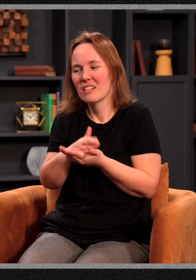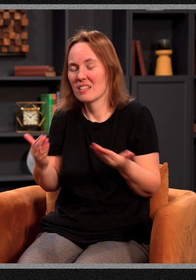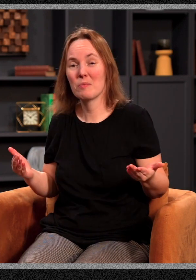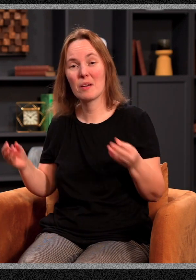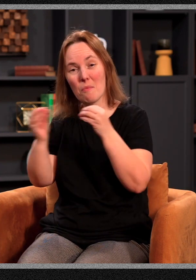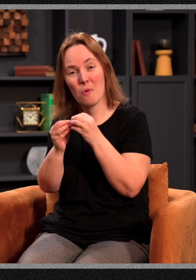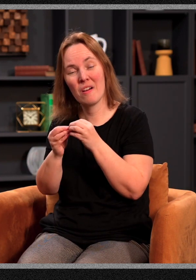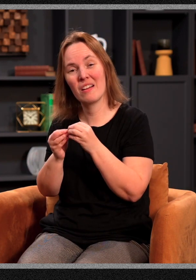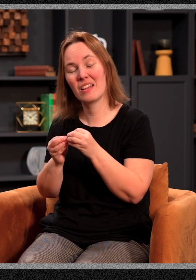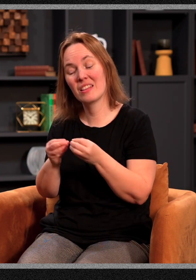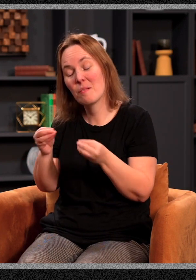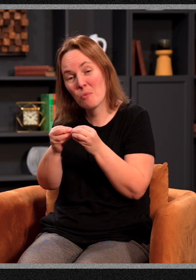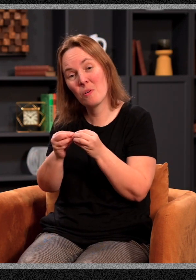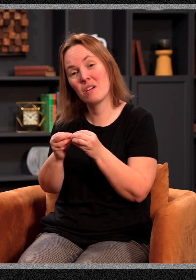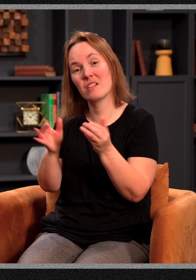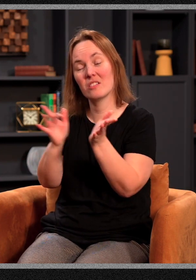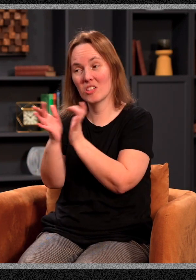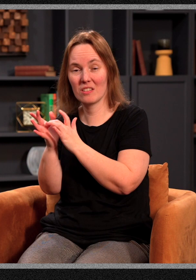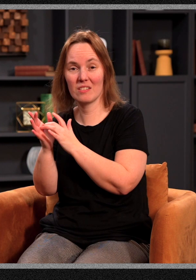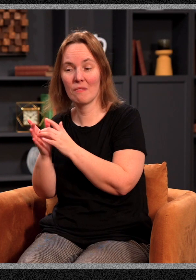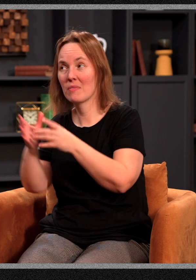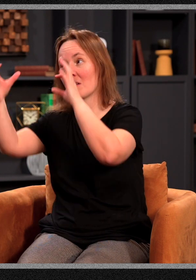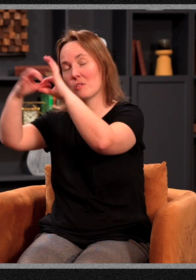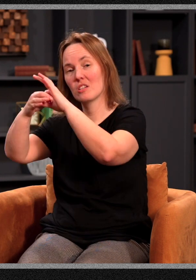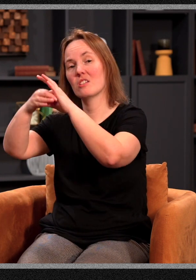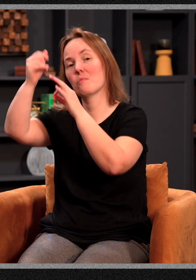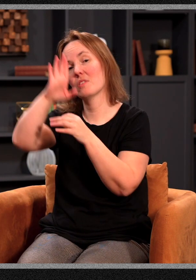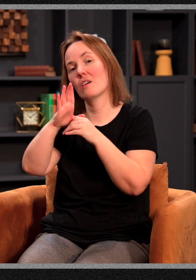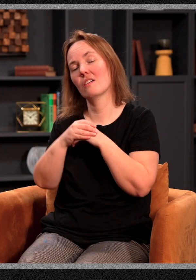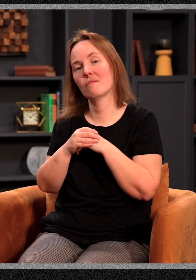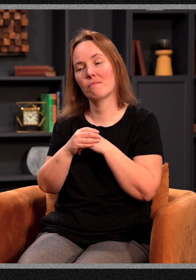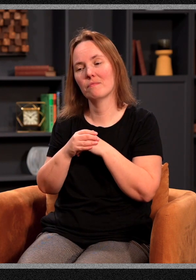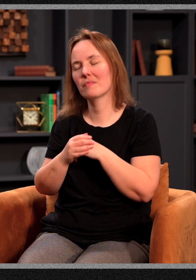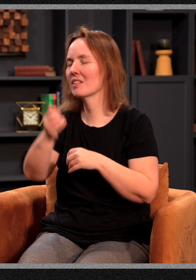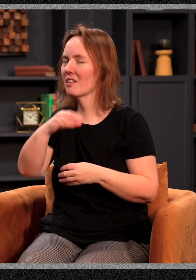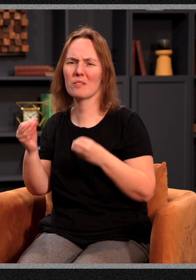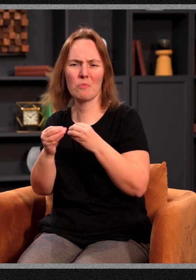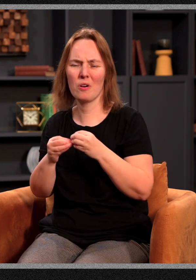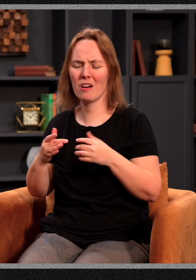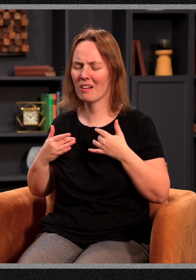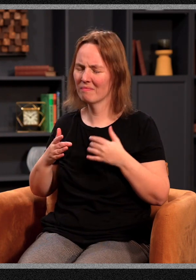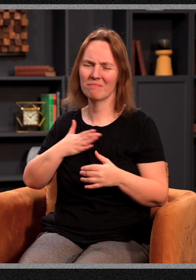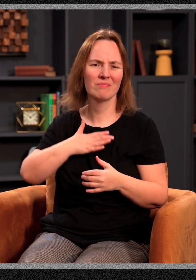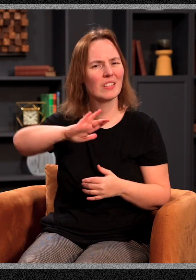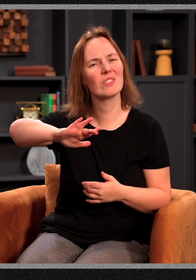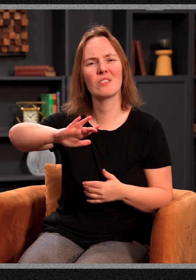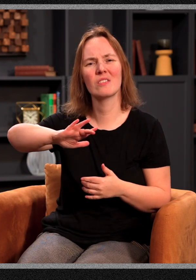that more that we need is Jesus. It's a relationship with God. I believe God is much more concerned about that than just our comfort for